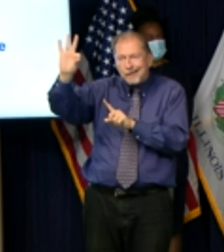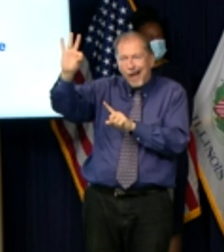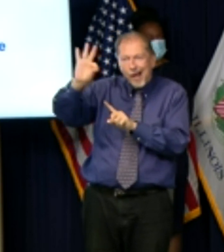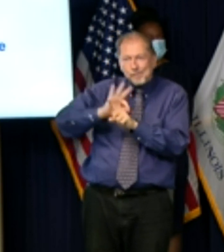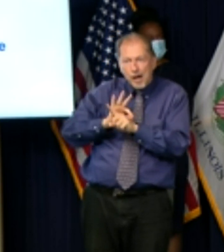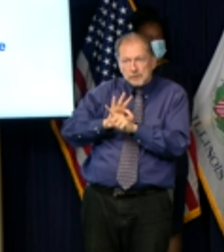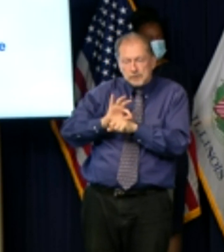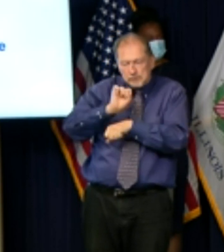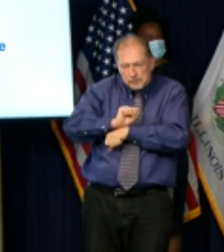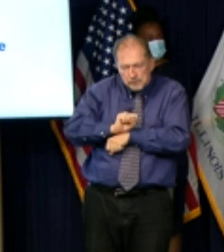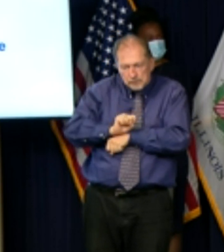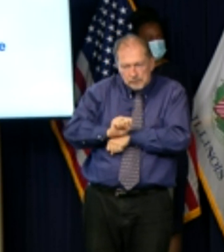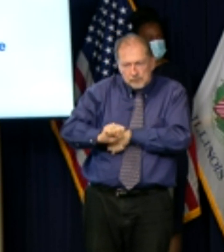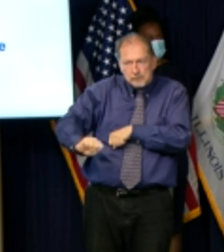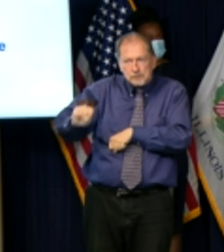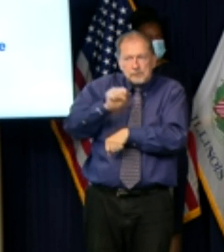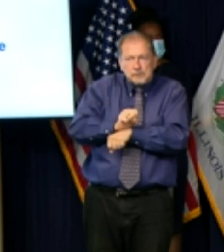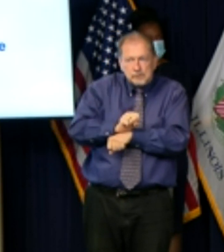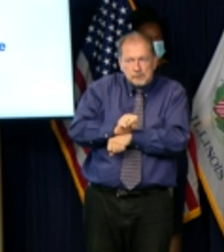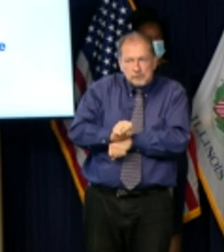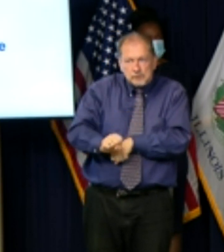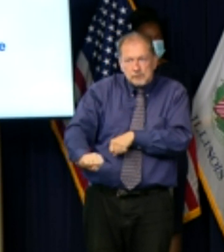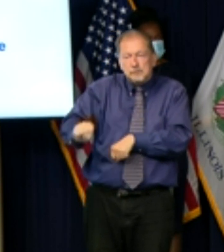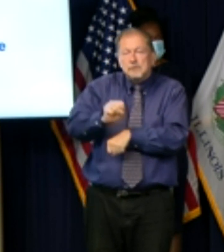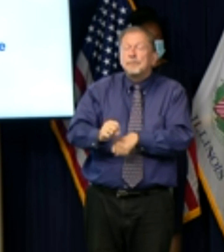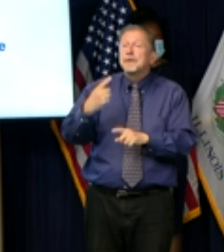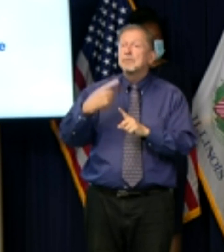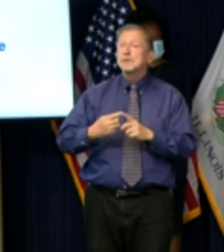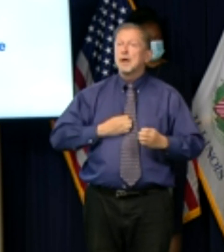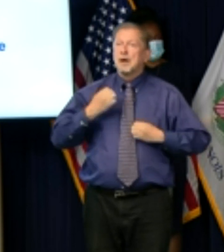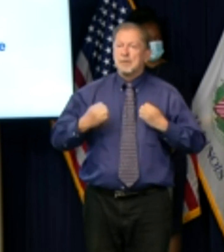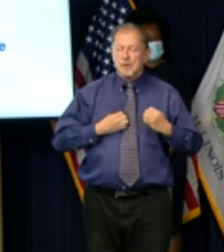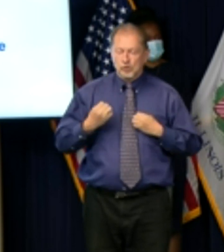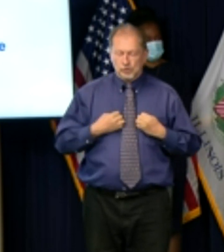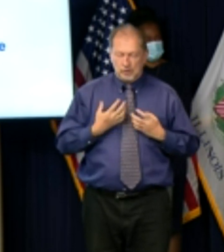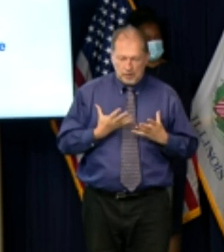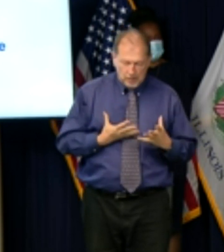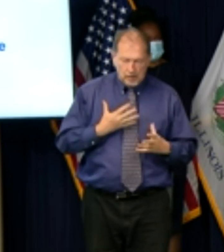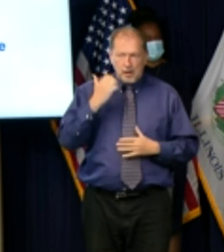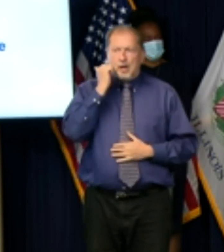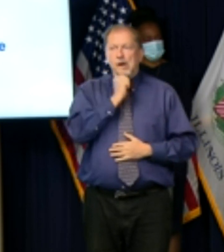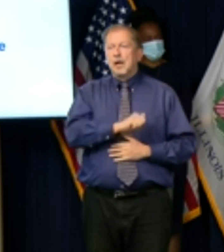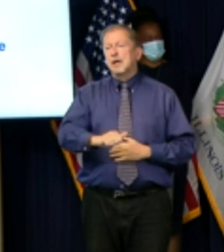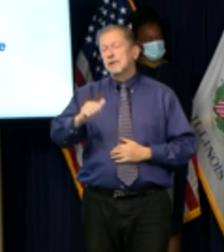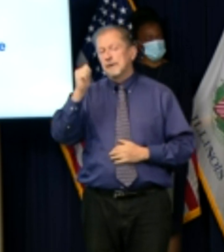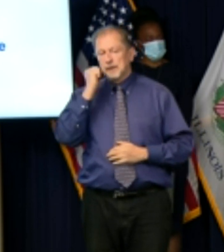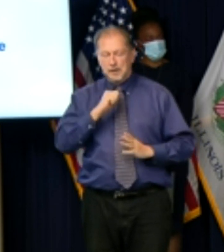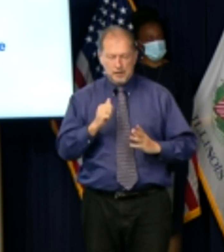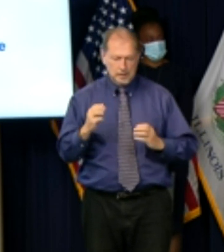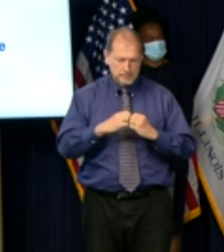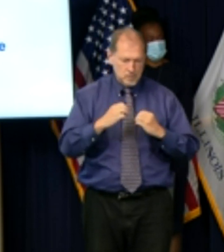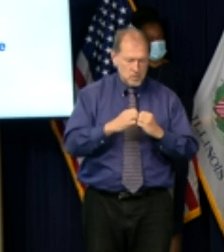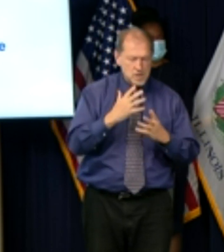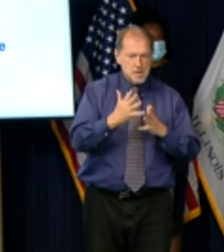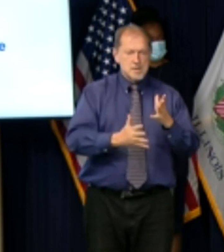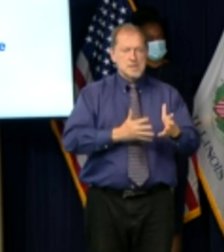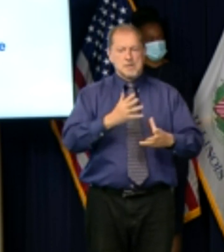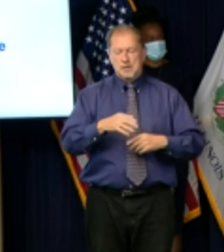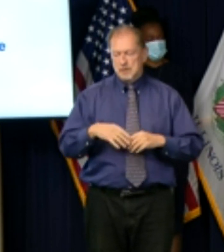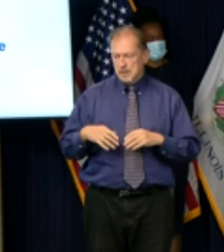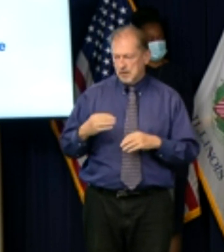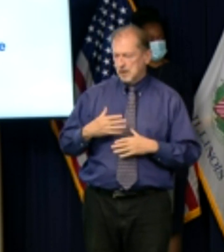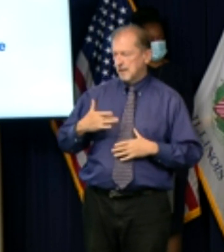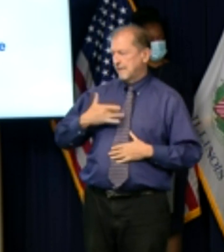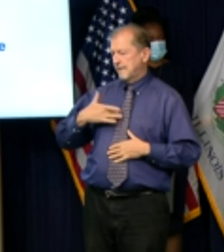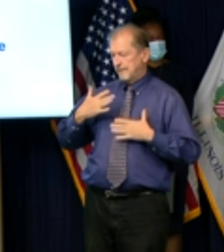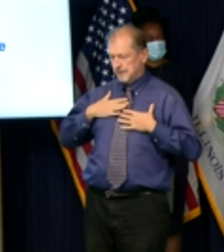because you know it's emotionally uh taxing it's physically taxing it's mentally taxing